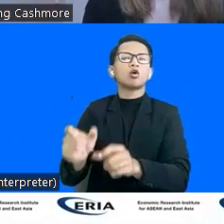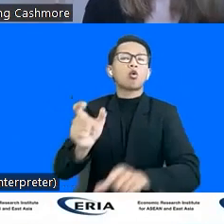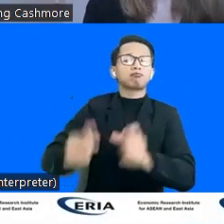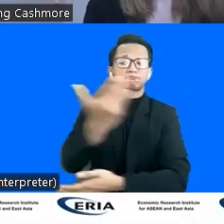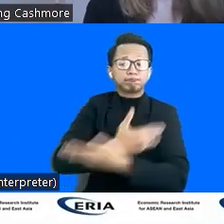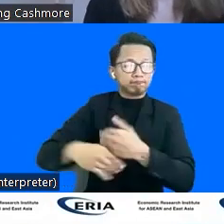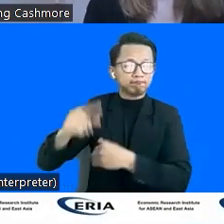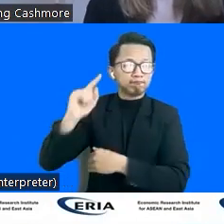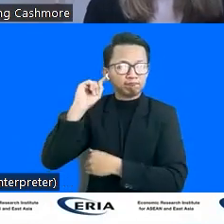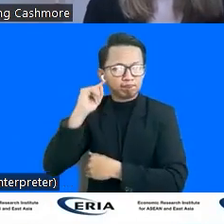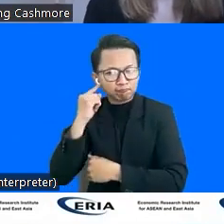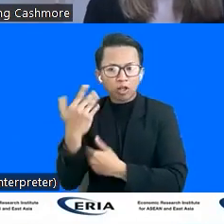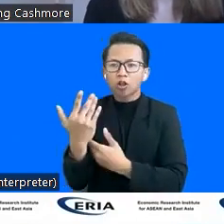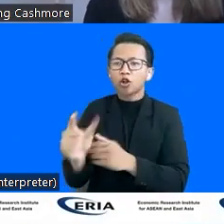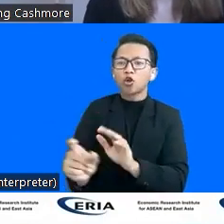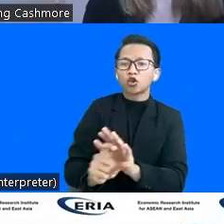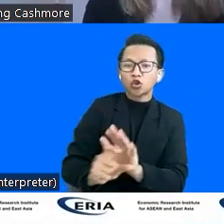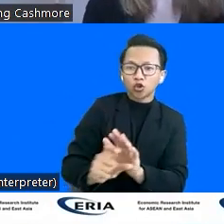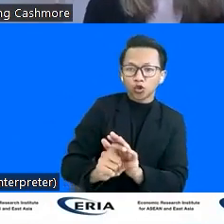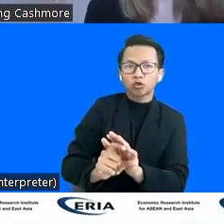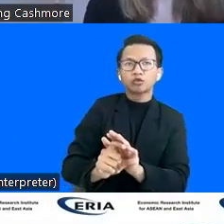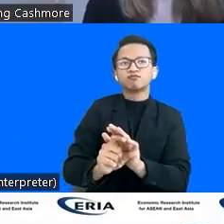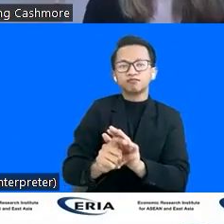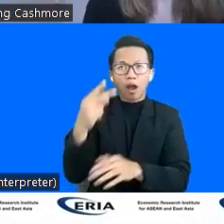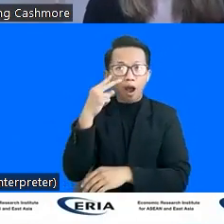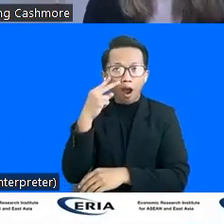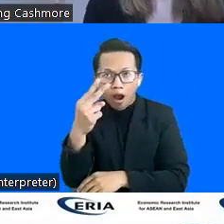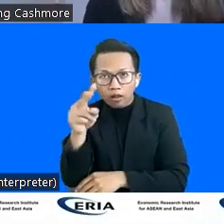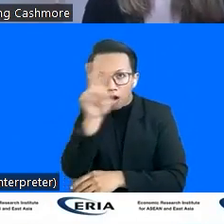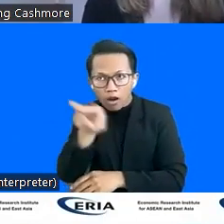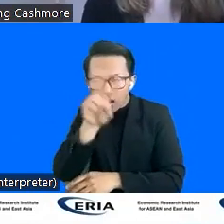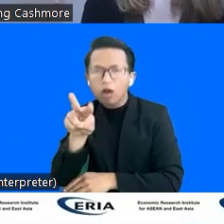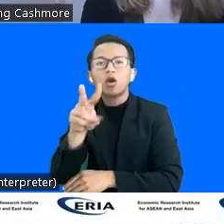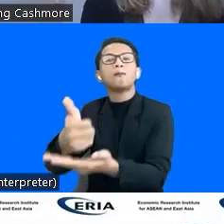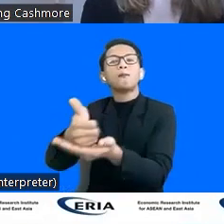solutions such as eye tracking software, which enable web navigation.